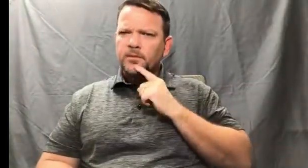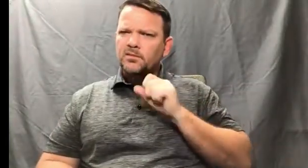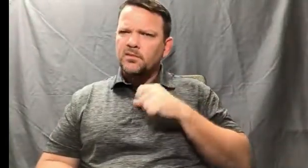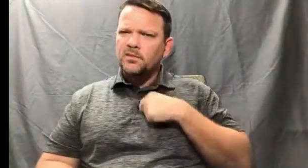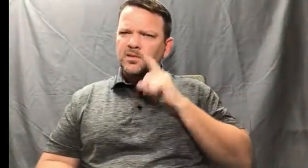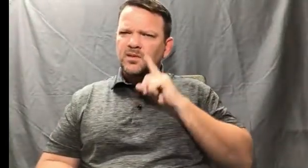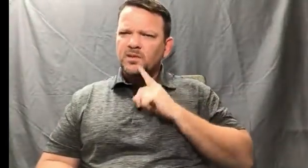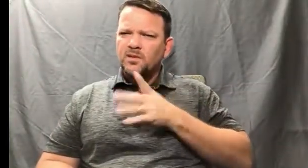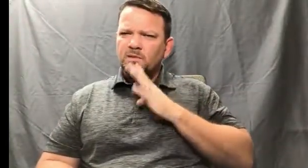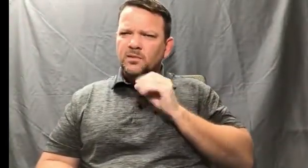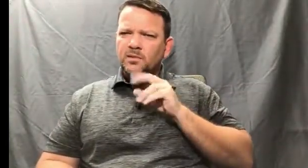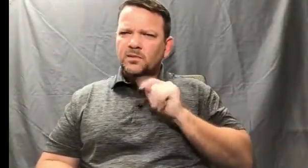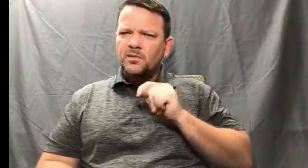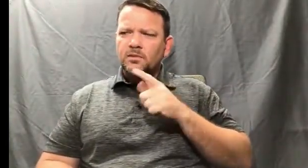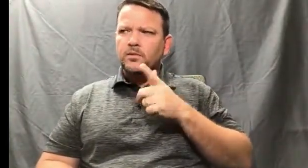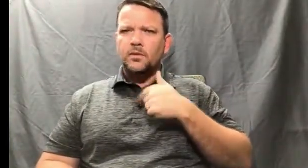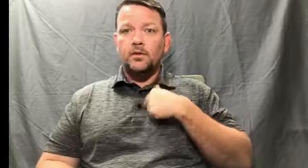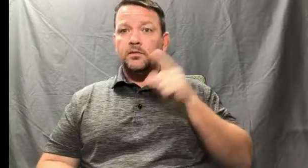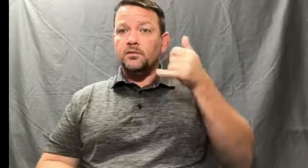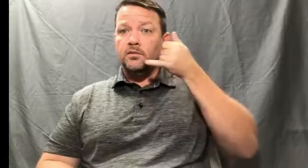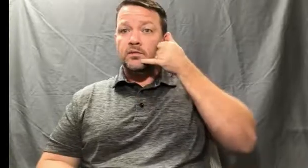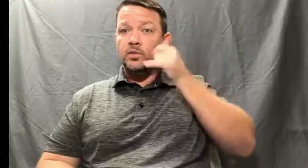I was like, are they Deaf or not?